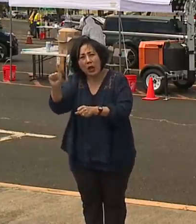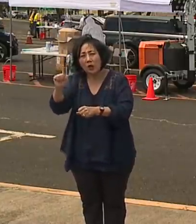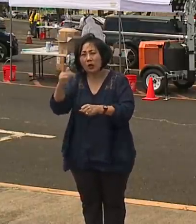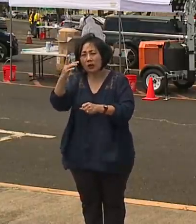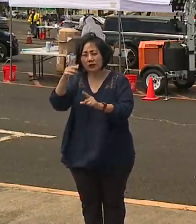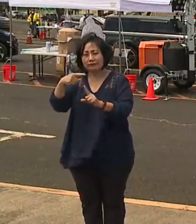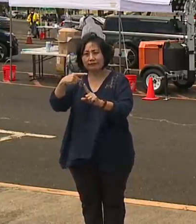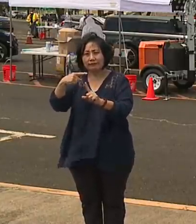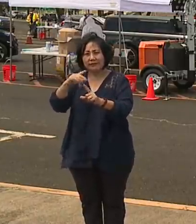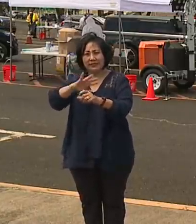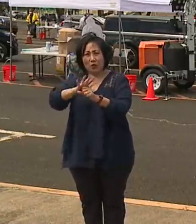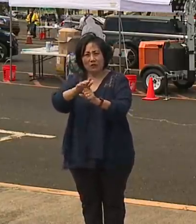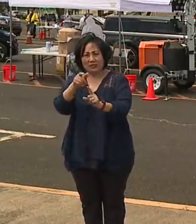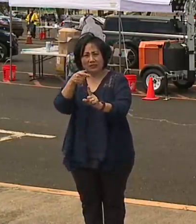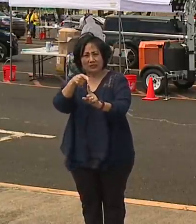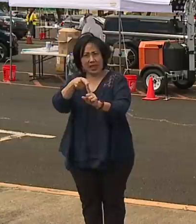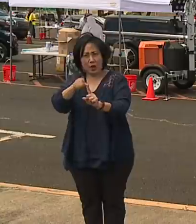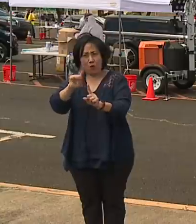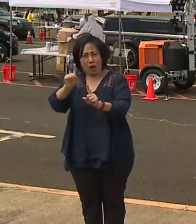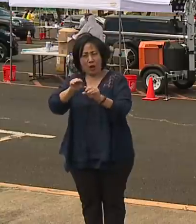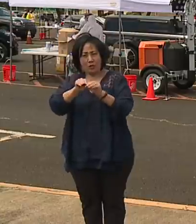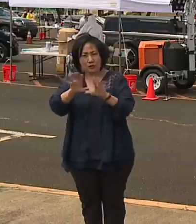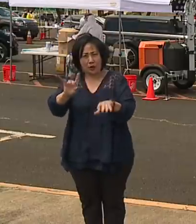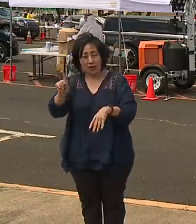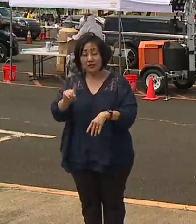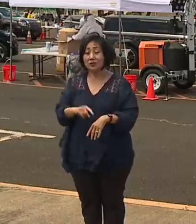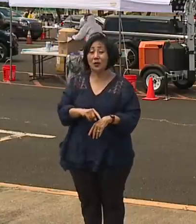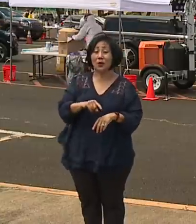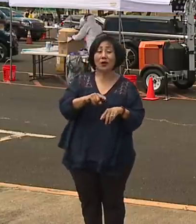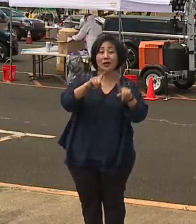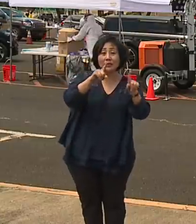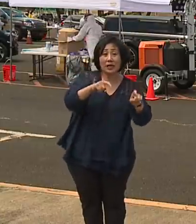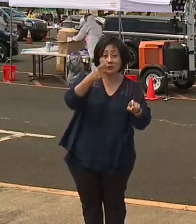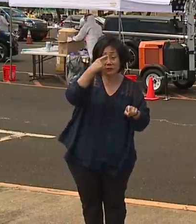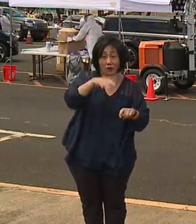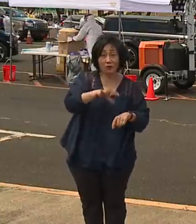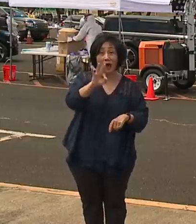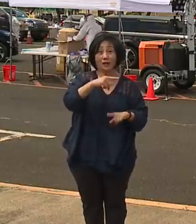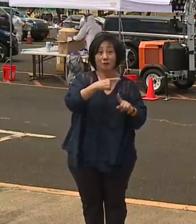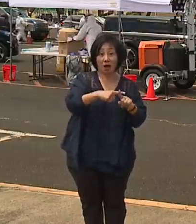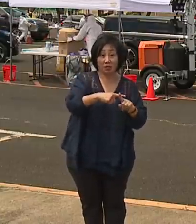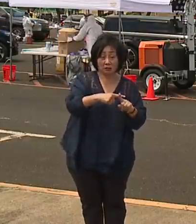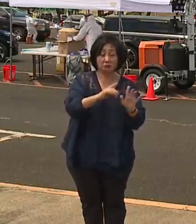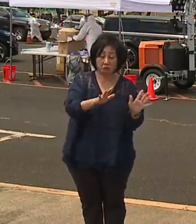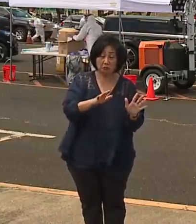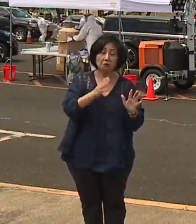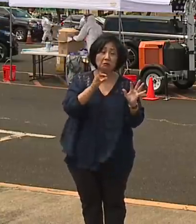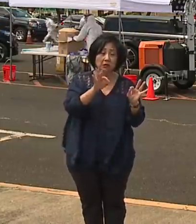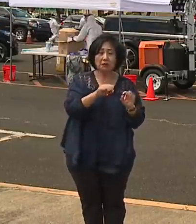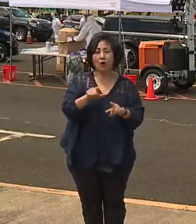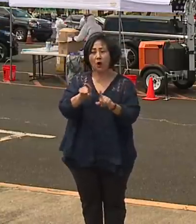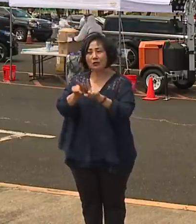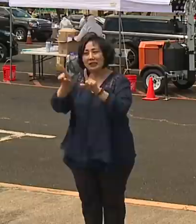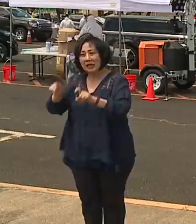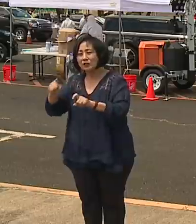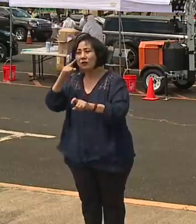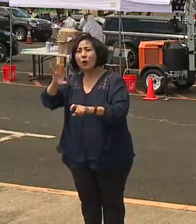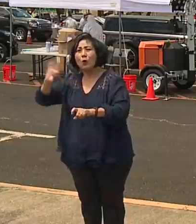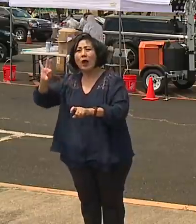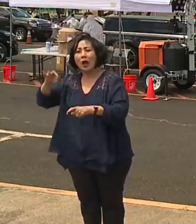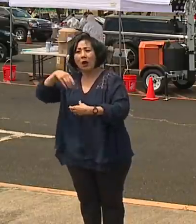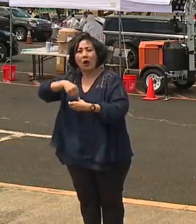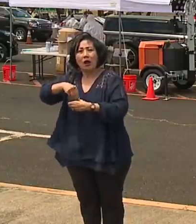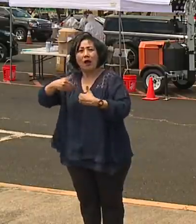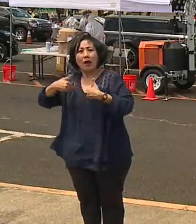testing and surveillance testing are two different things. We want to make sure we can always do diagnostic testing. We want to make sure we're smart and strategic about our